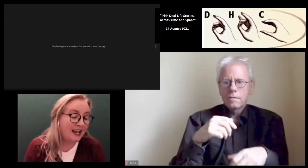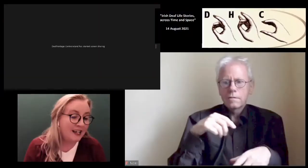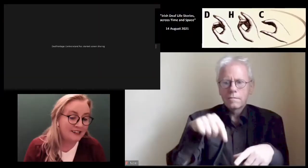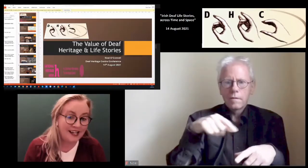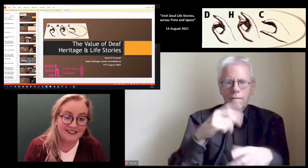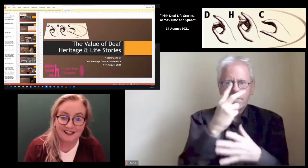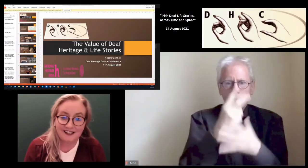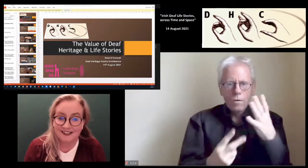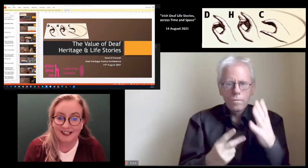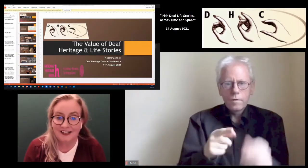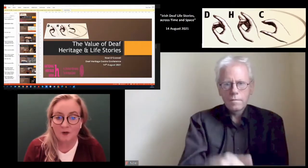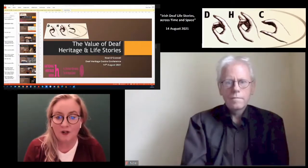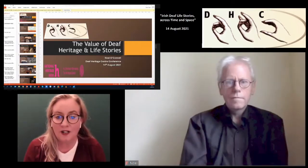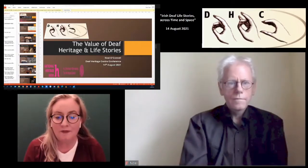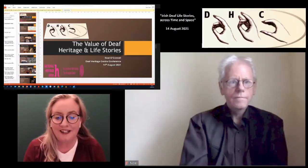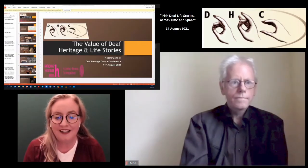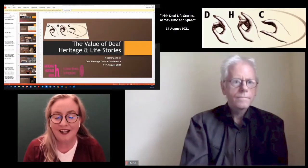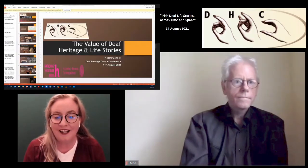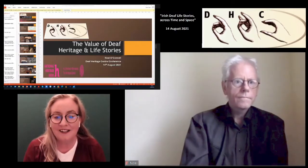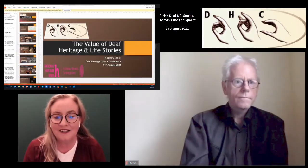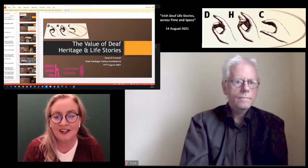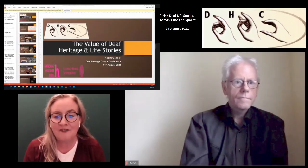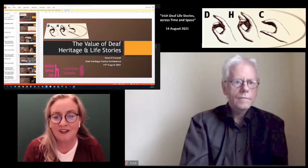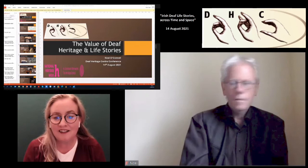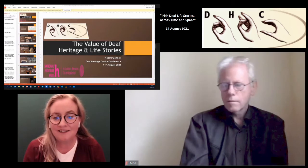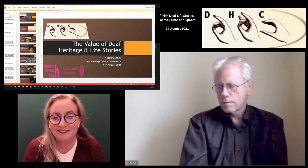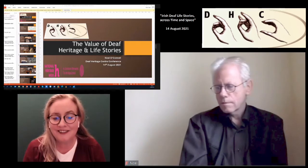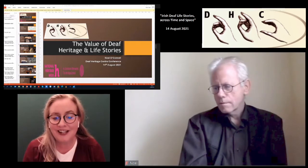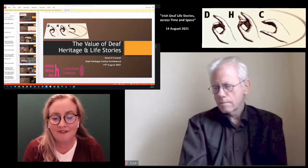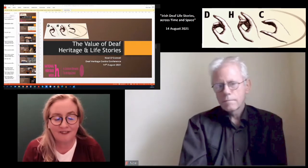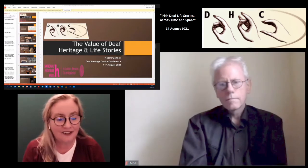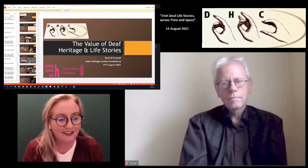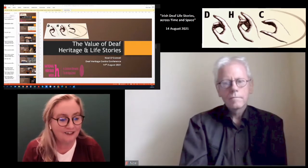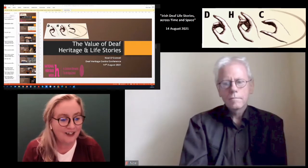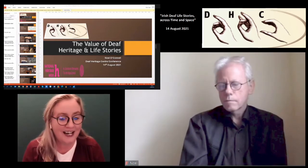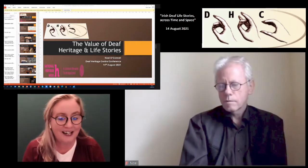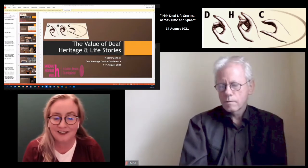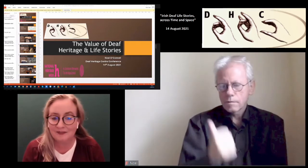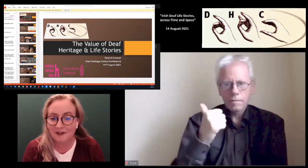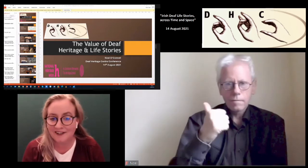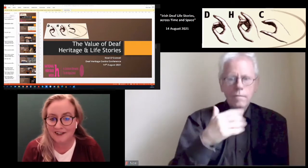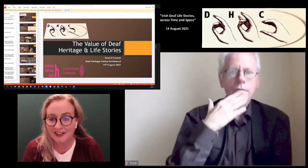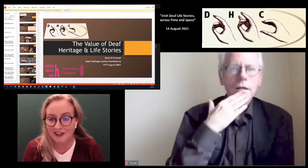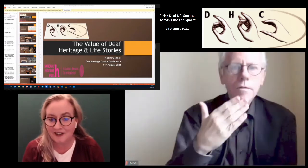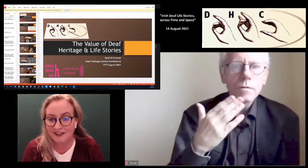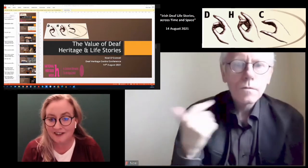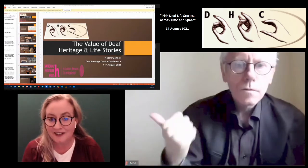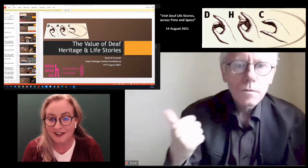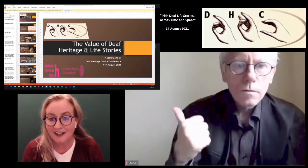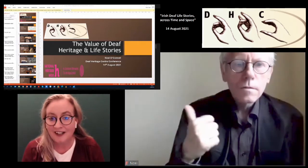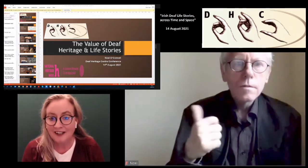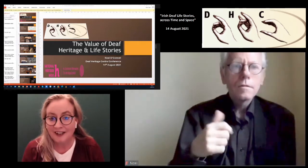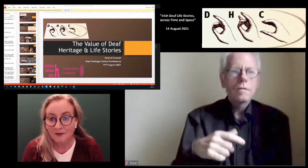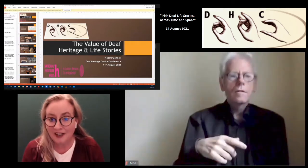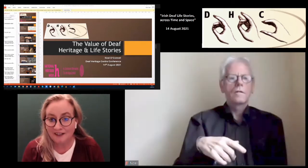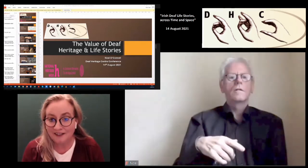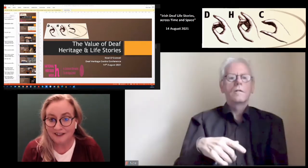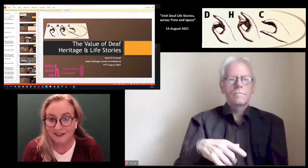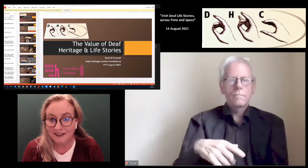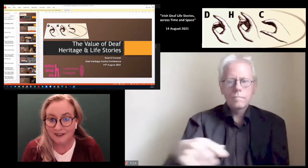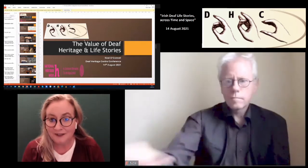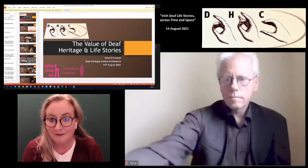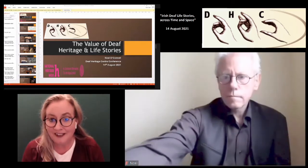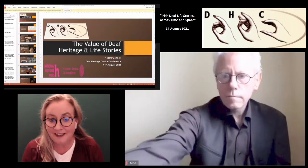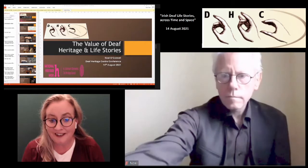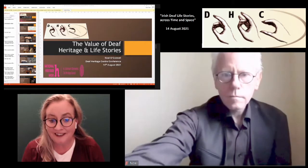And, as I said, there will be several Deaf-related presentations that